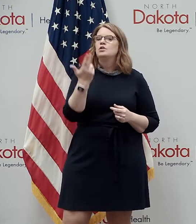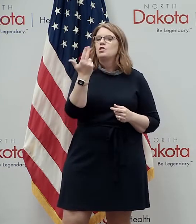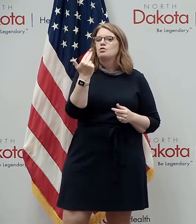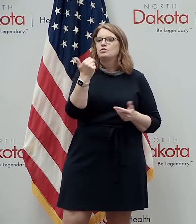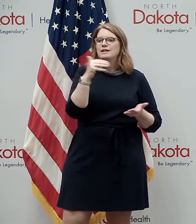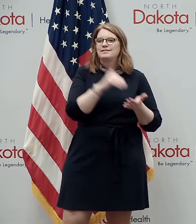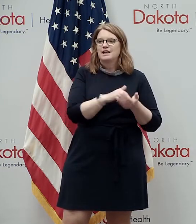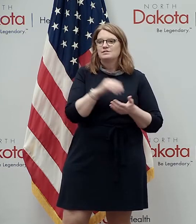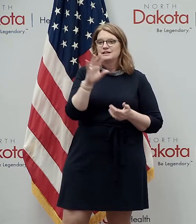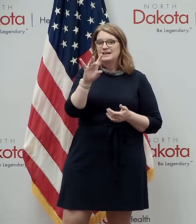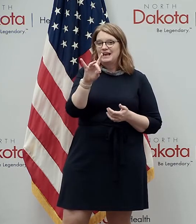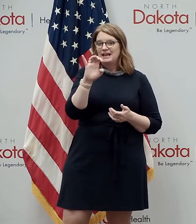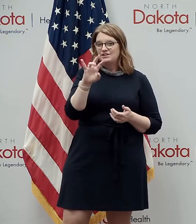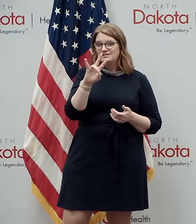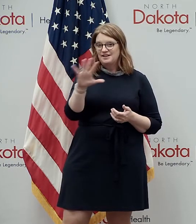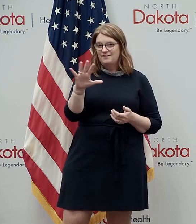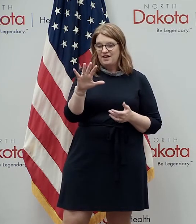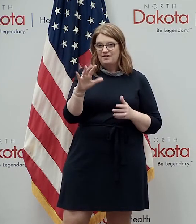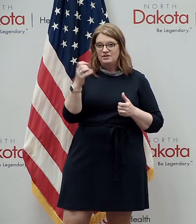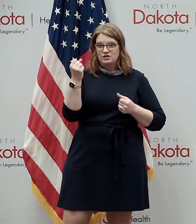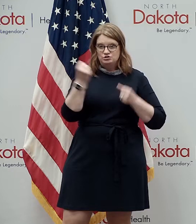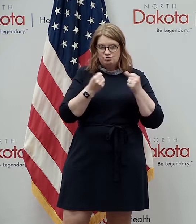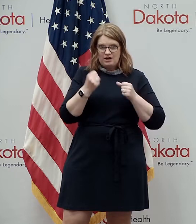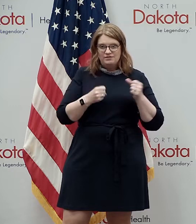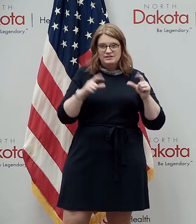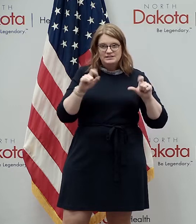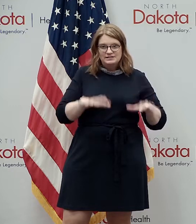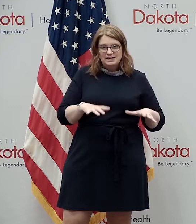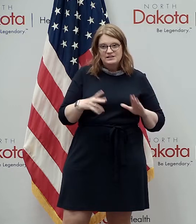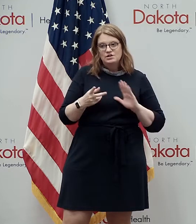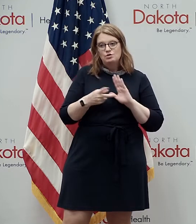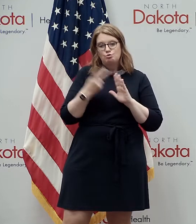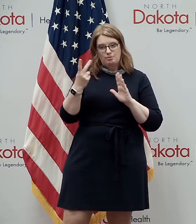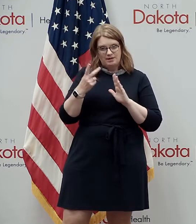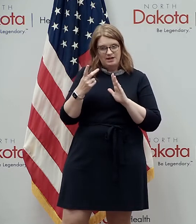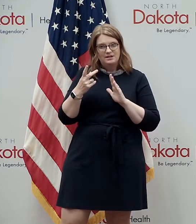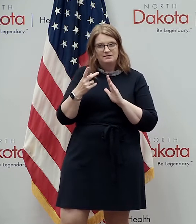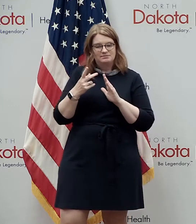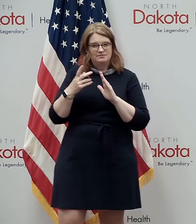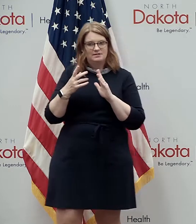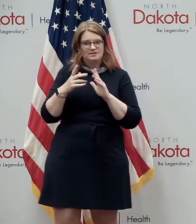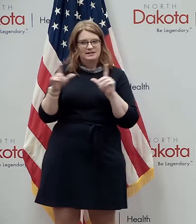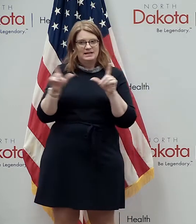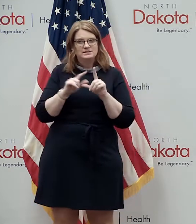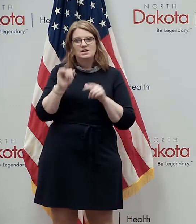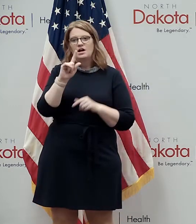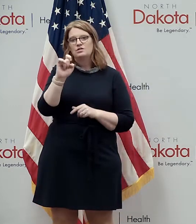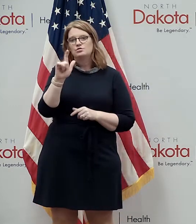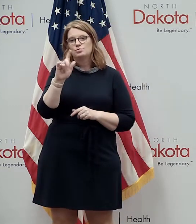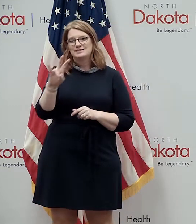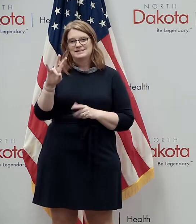875 drivers test license renewals or duplicate licenses 127